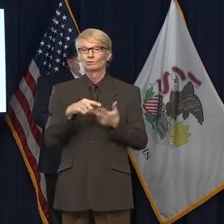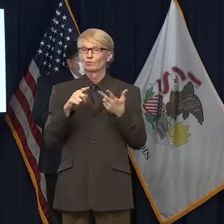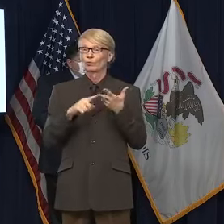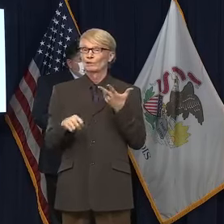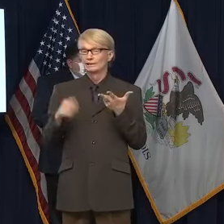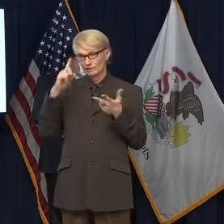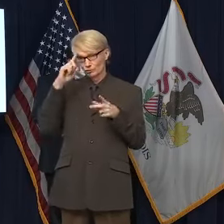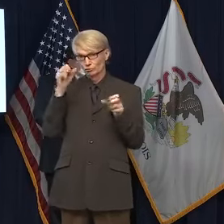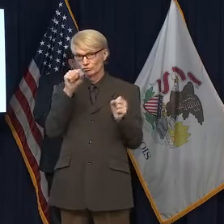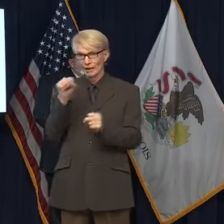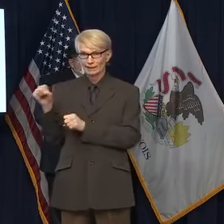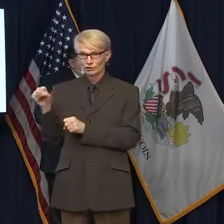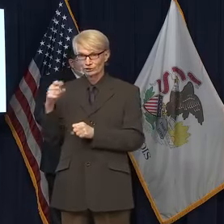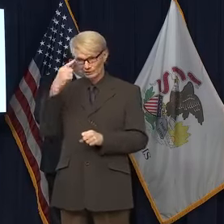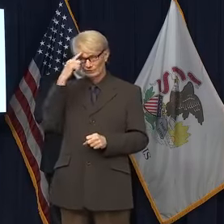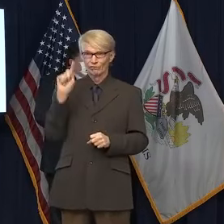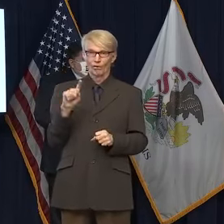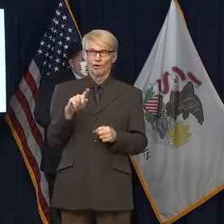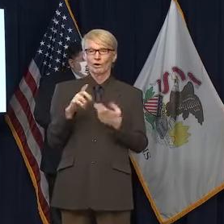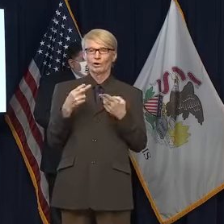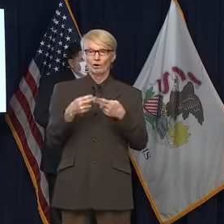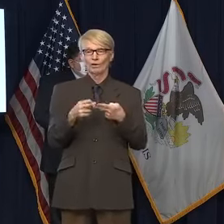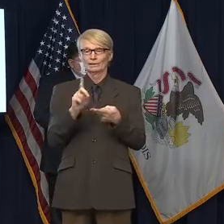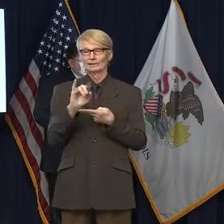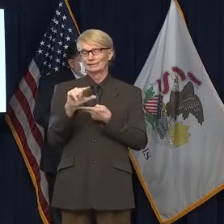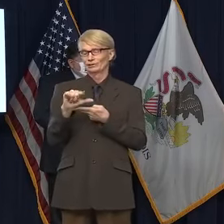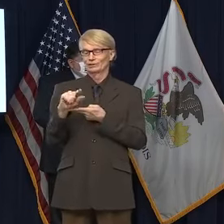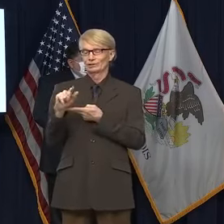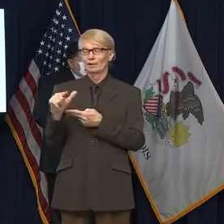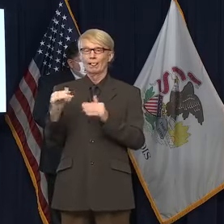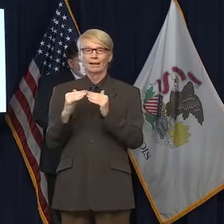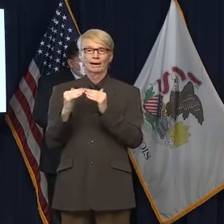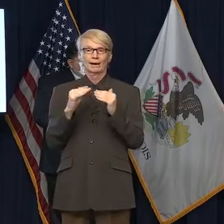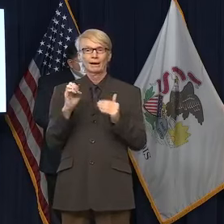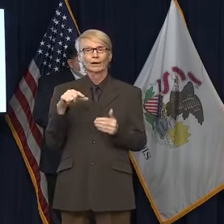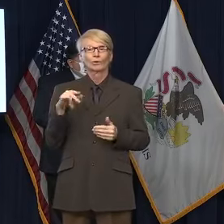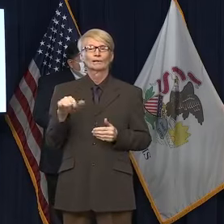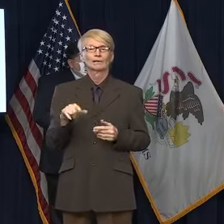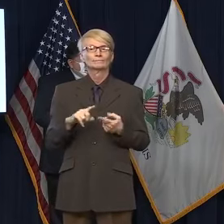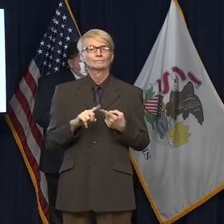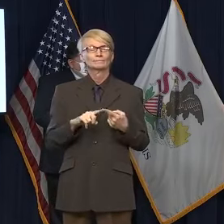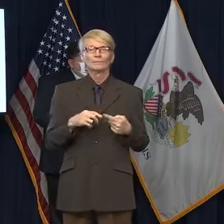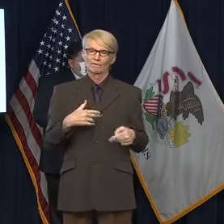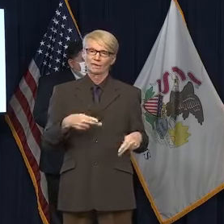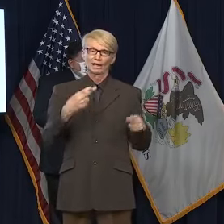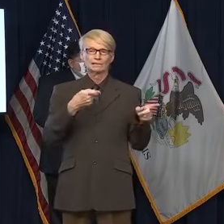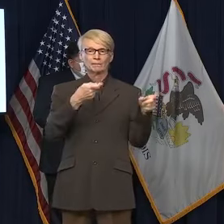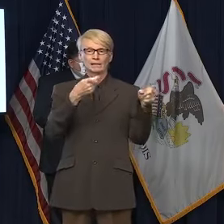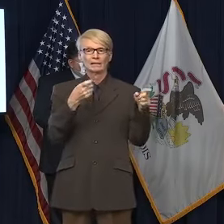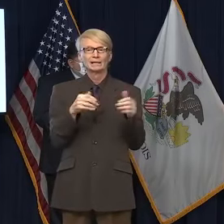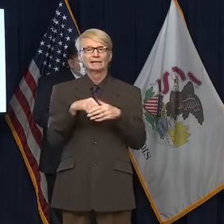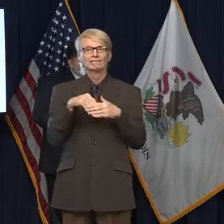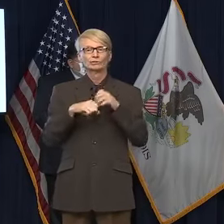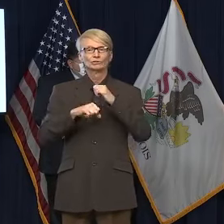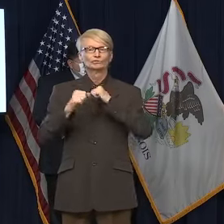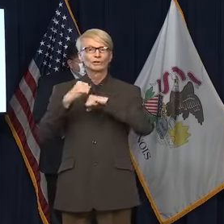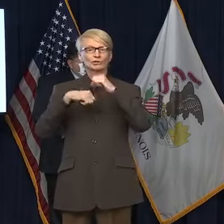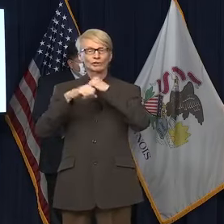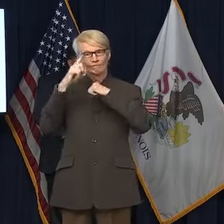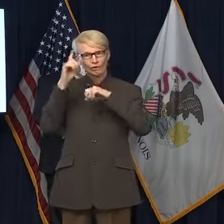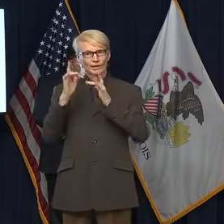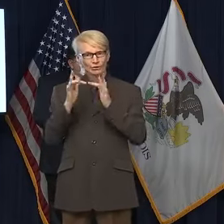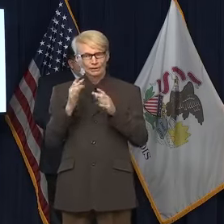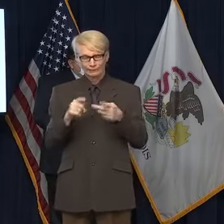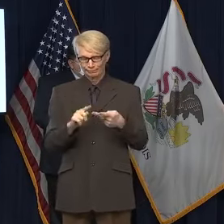strategy for digital equity. First, by building high-speed infrastructure, as I just mentioned. Second, we're issuing